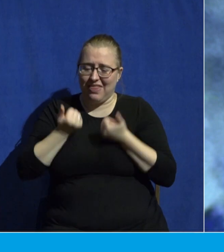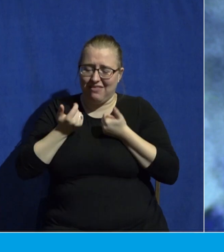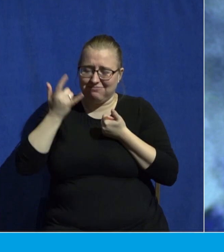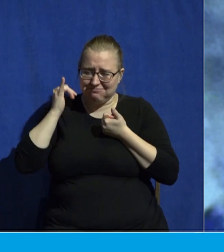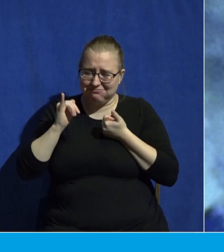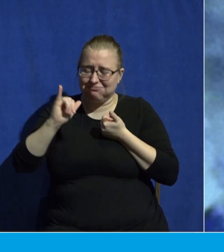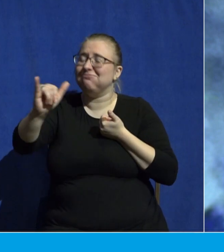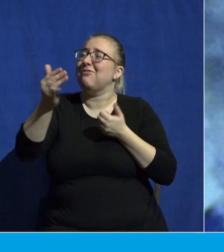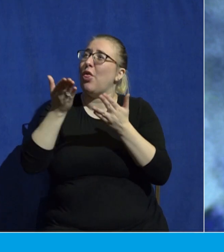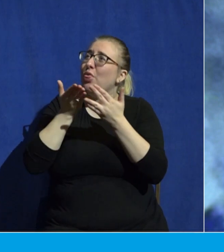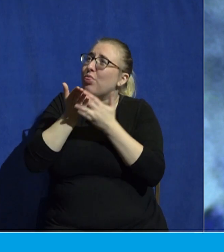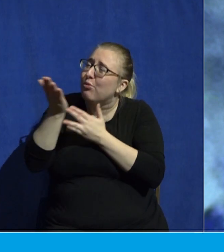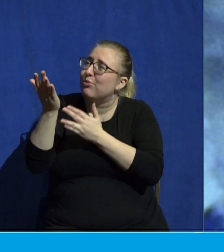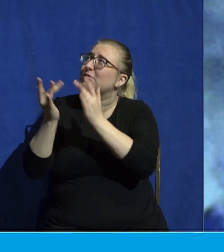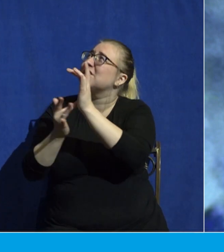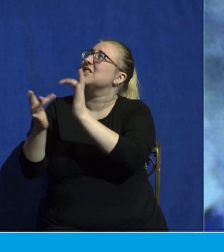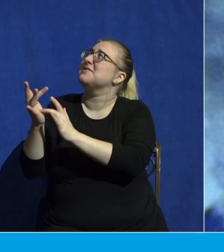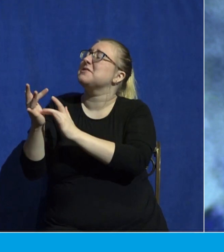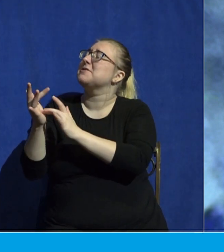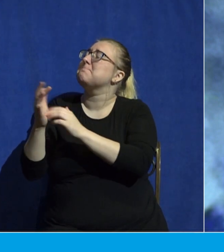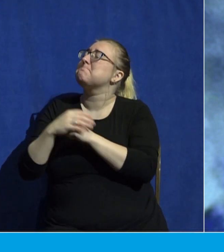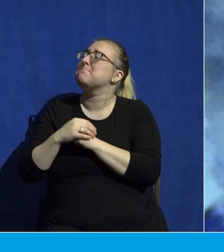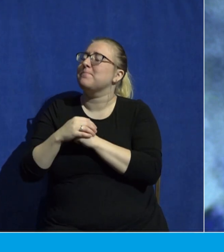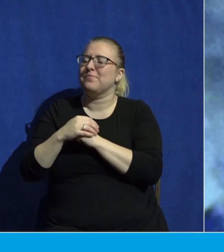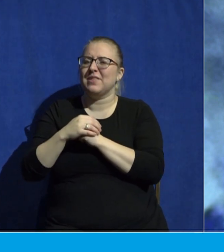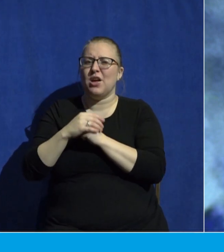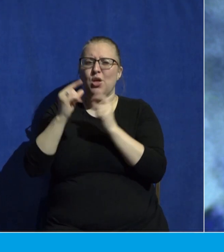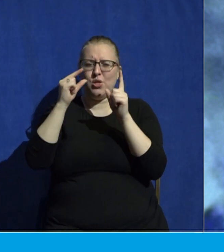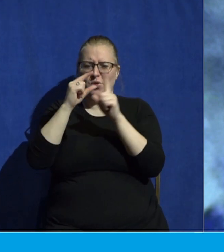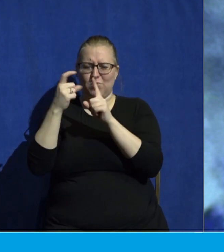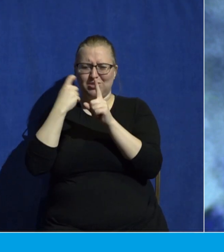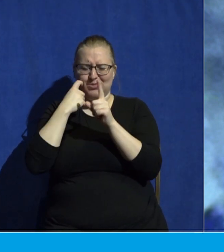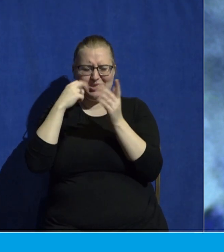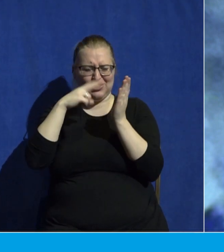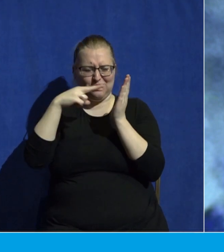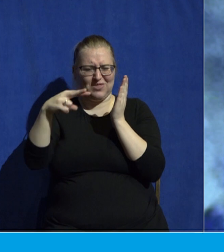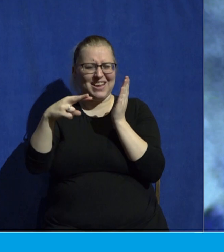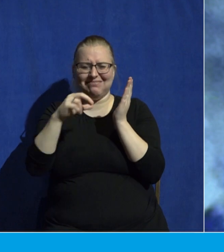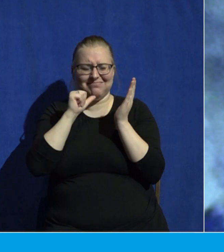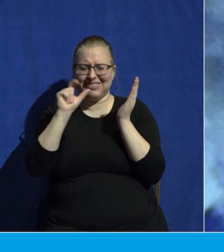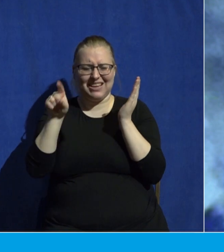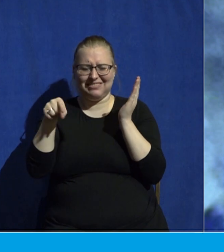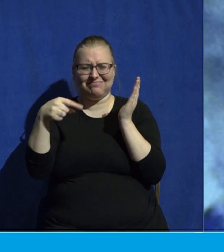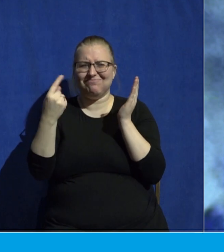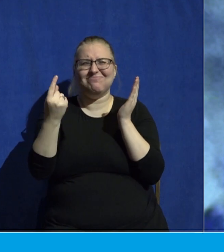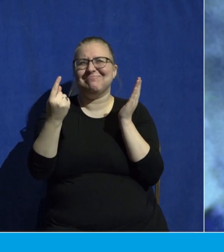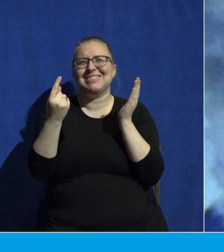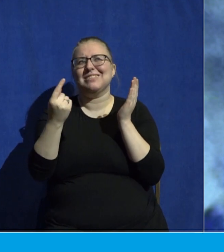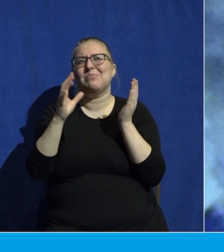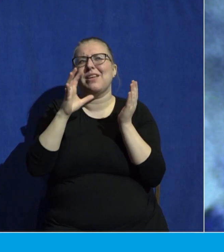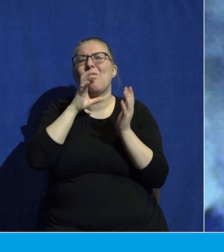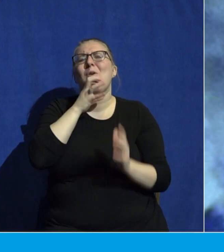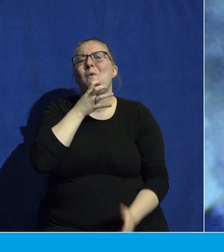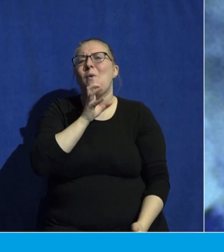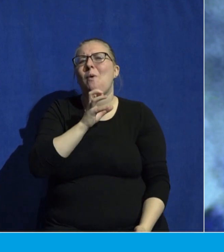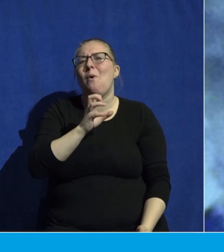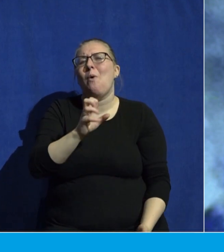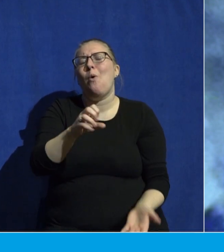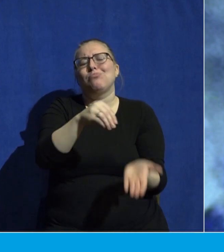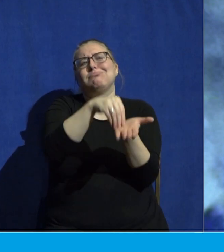him. The words we just read, God, are not just some ancient text, not just some religious